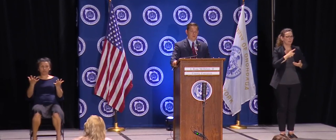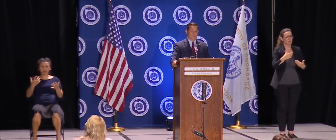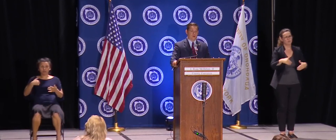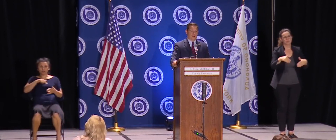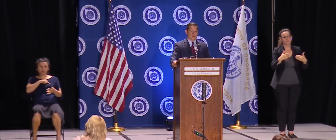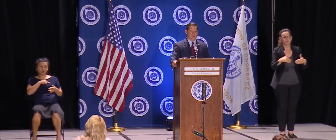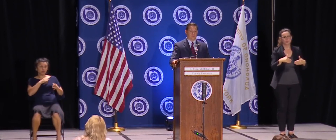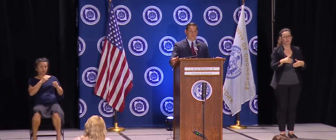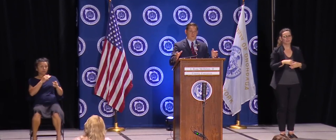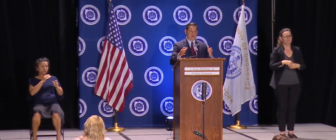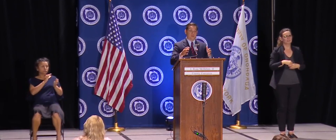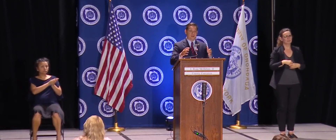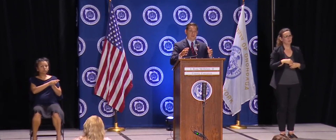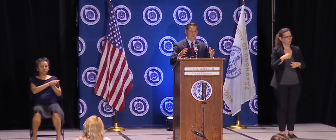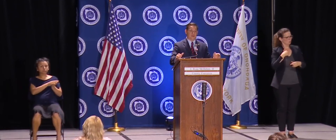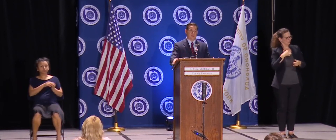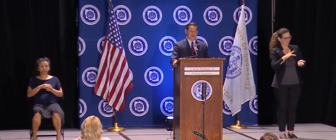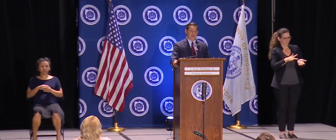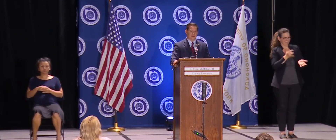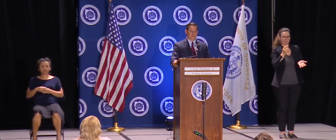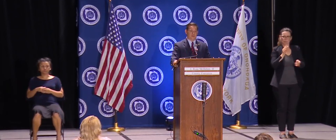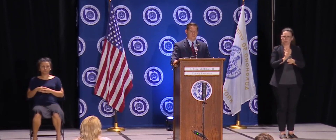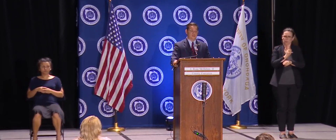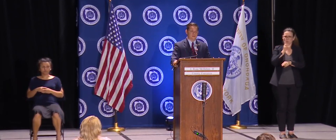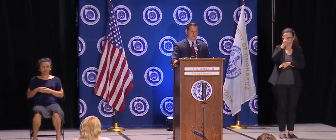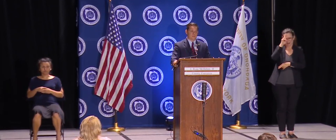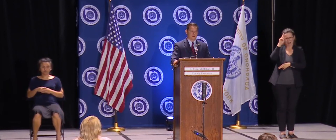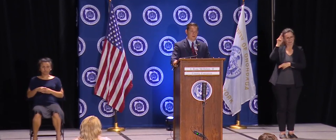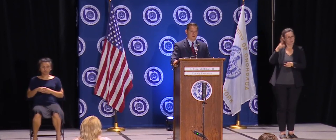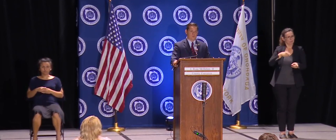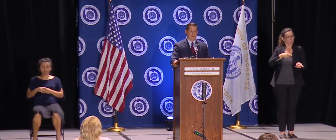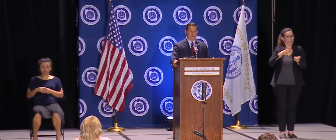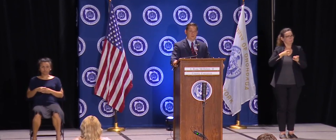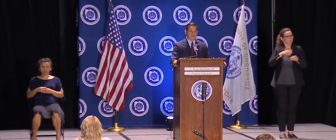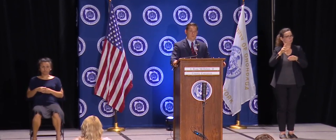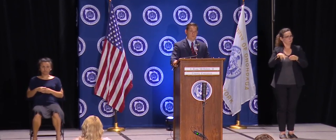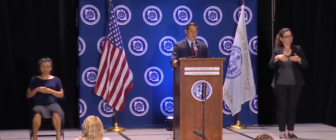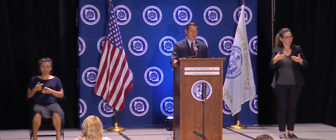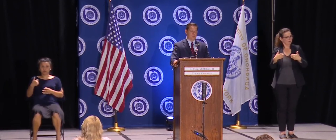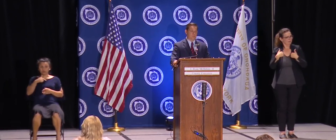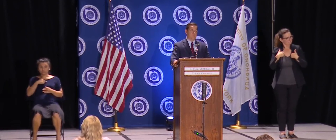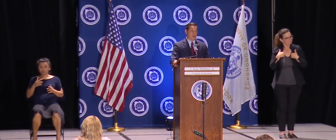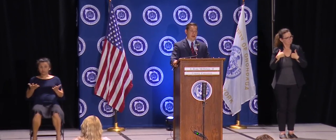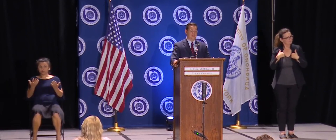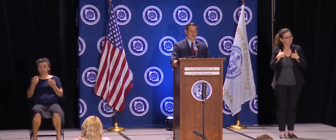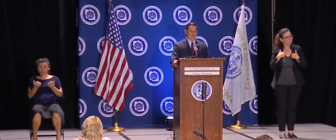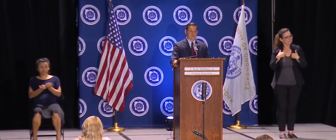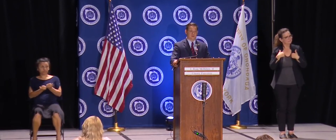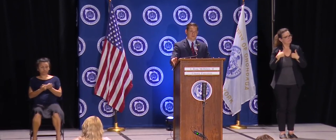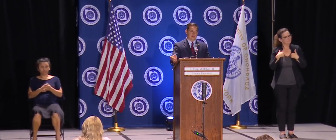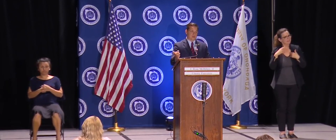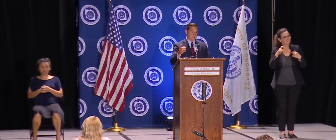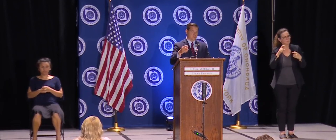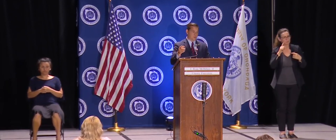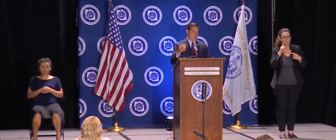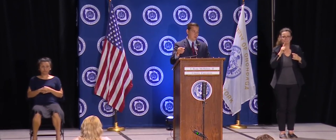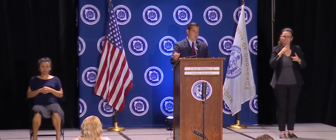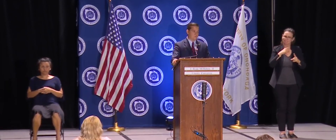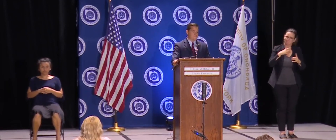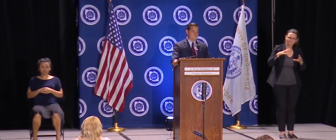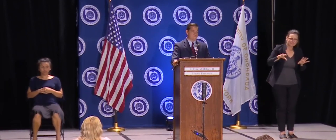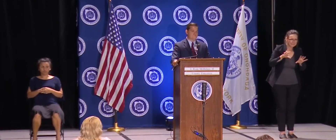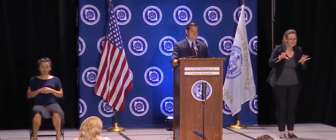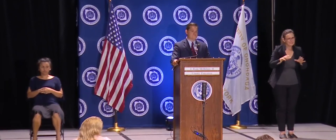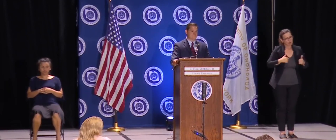But overall, where people come together on a daily basis, we need to be more active because we know the virus can spread